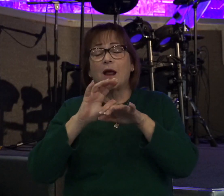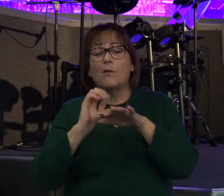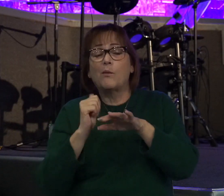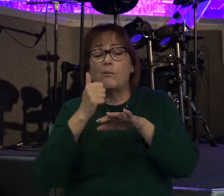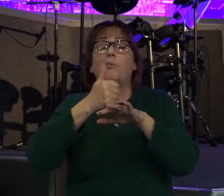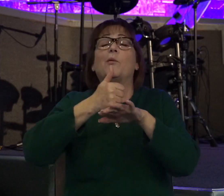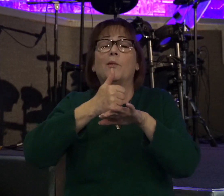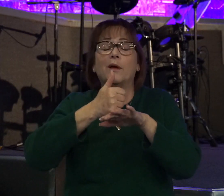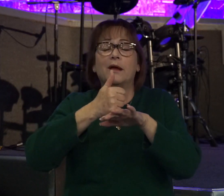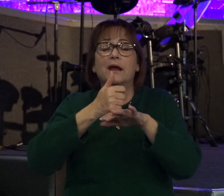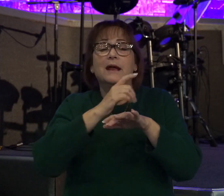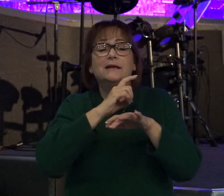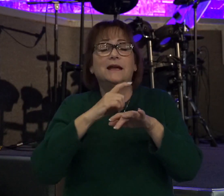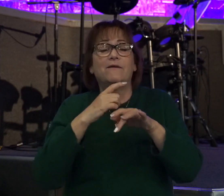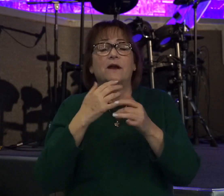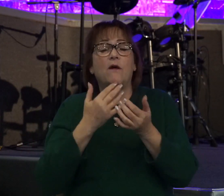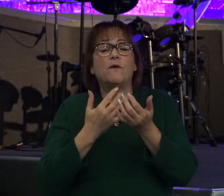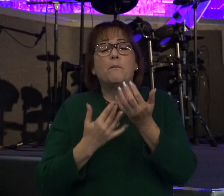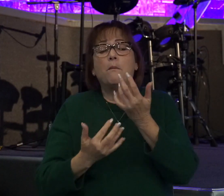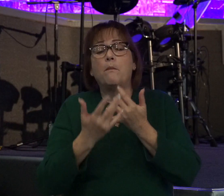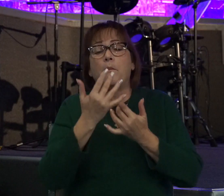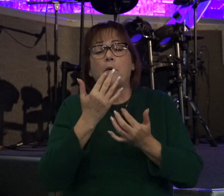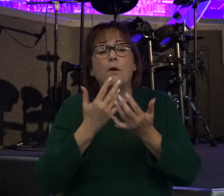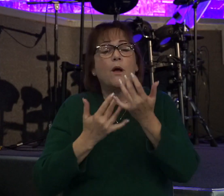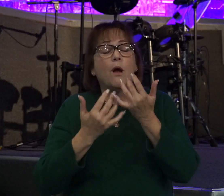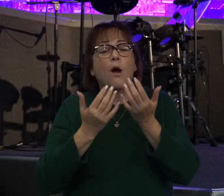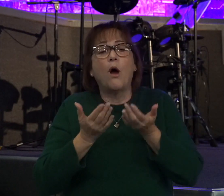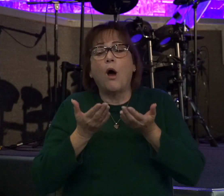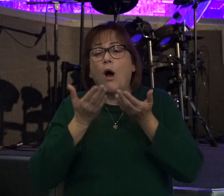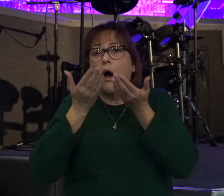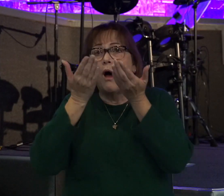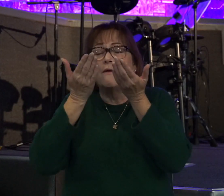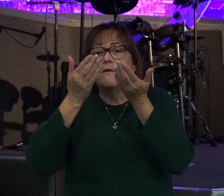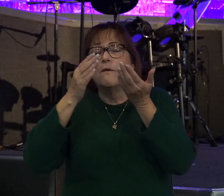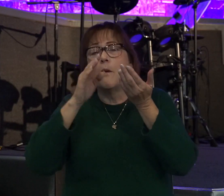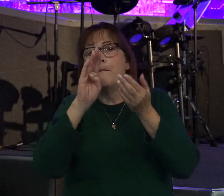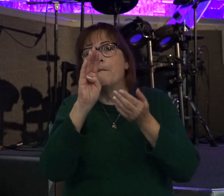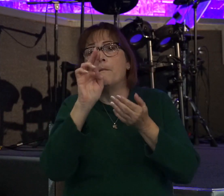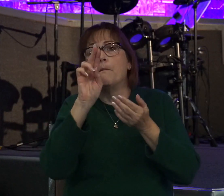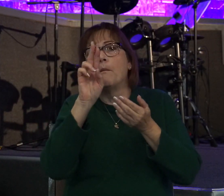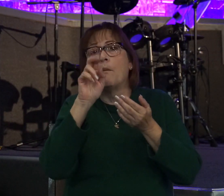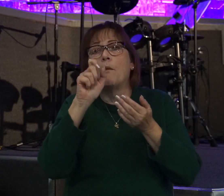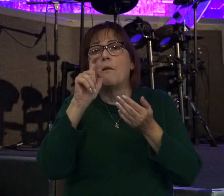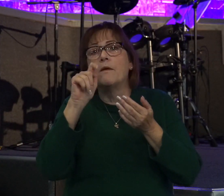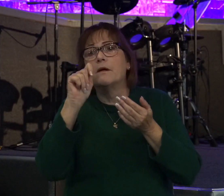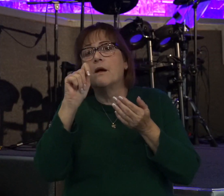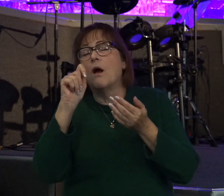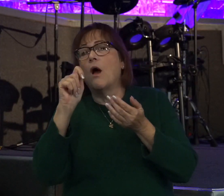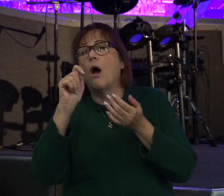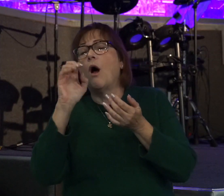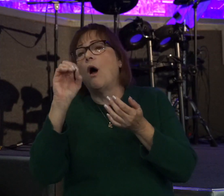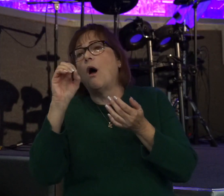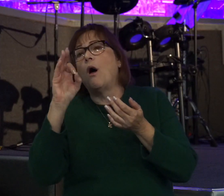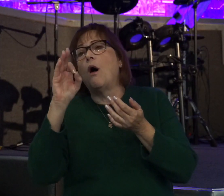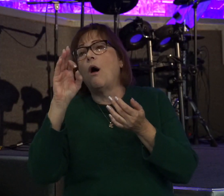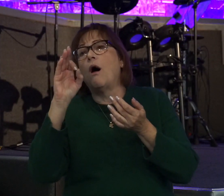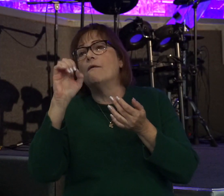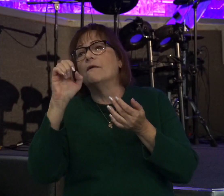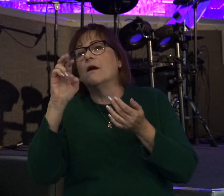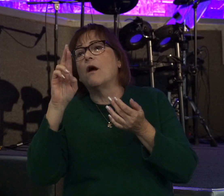David offered burnt offerings and peace offerings before the Lord. And when David had finished offering burnt offerings and